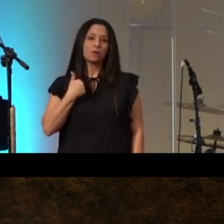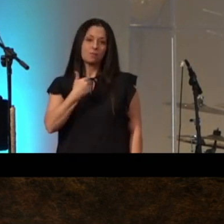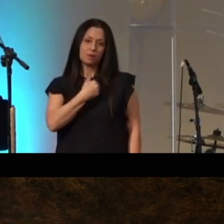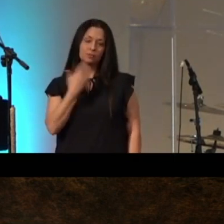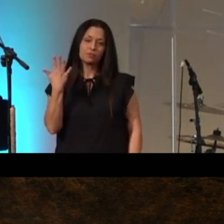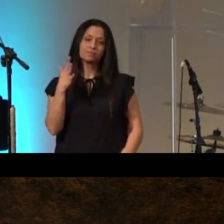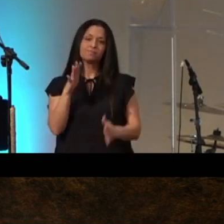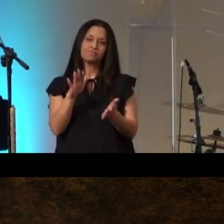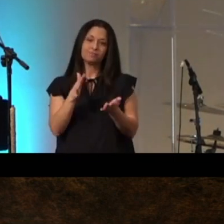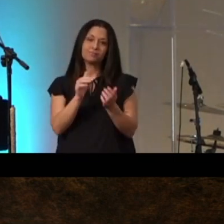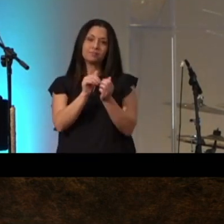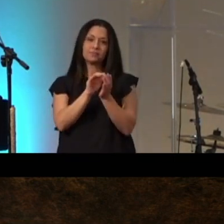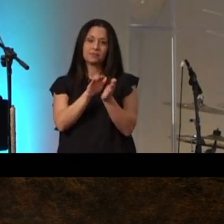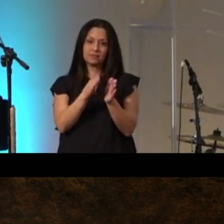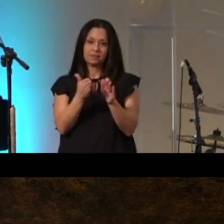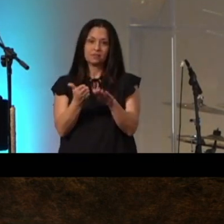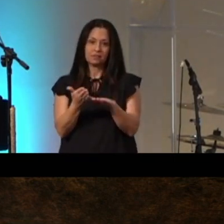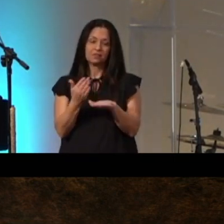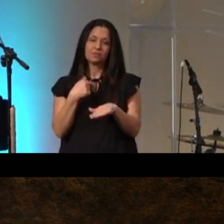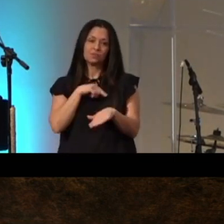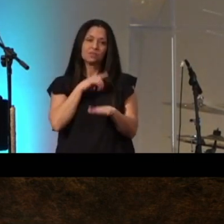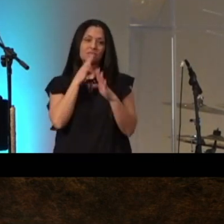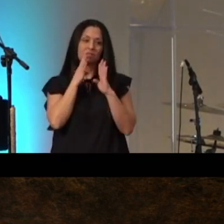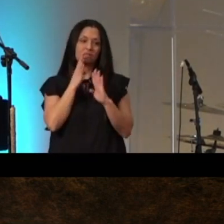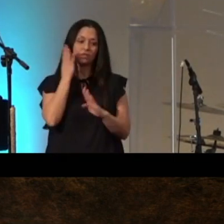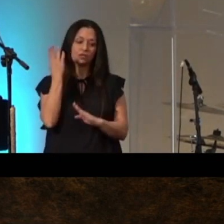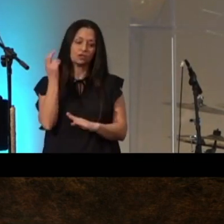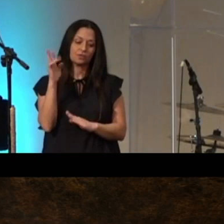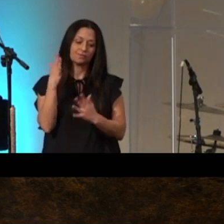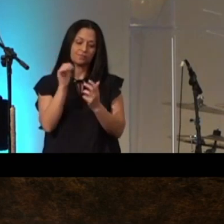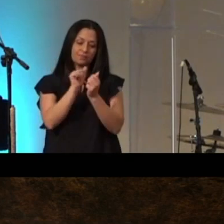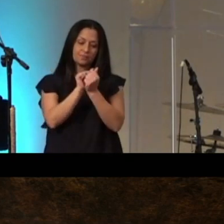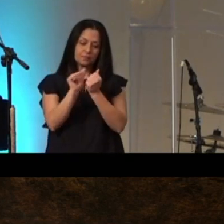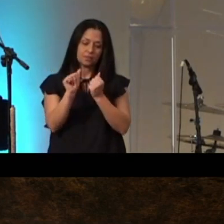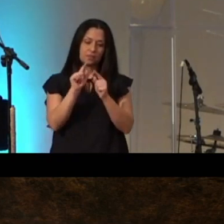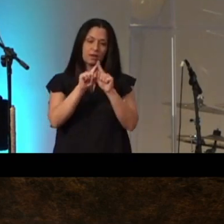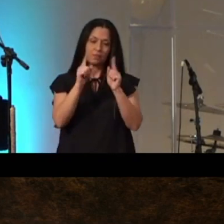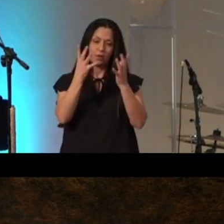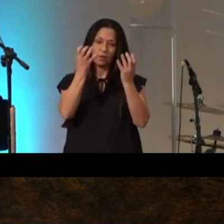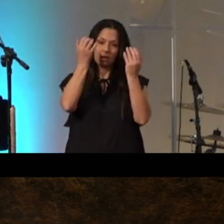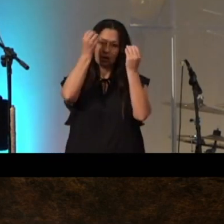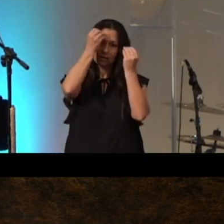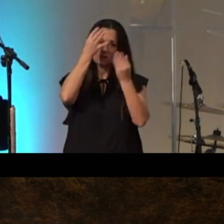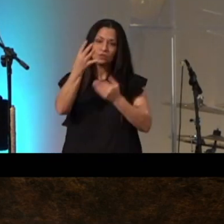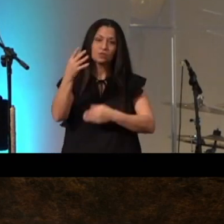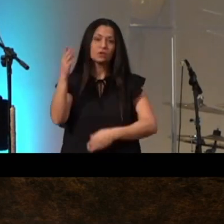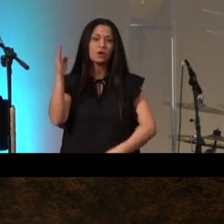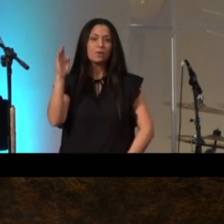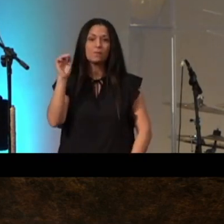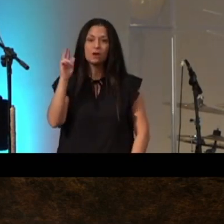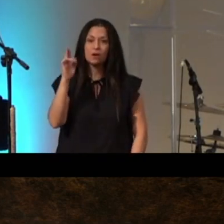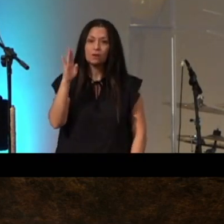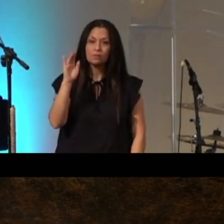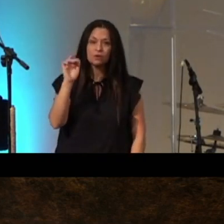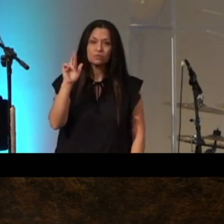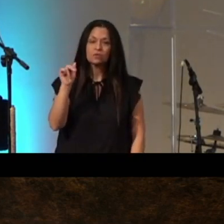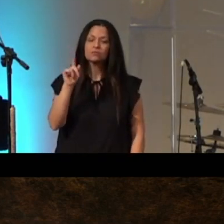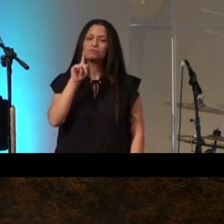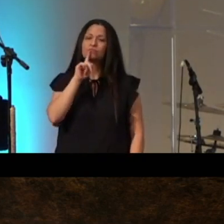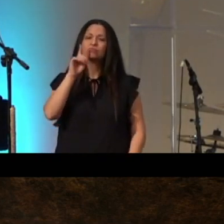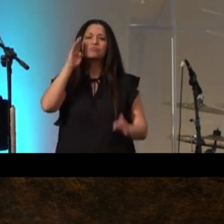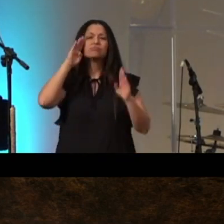saddened um by her passing but i want you to know that barbara passionately pursued jesus